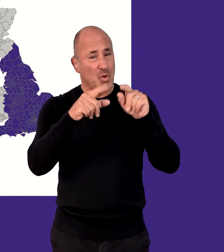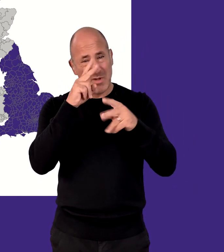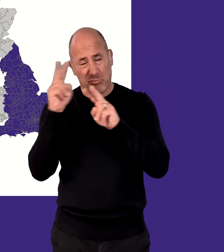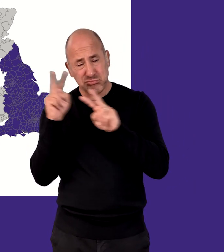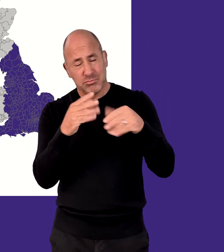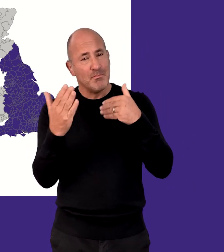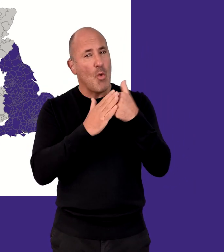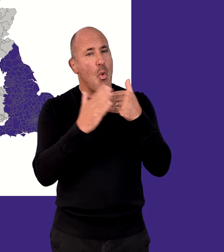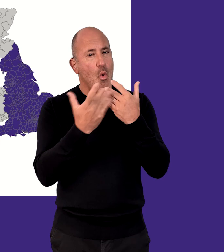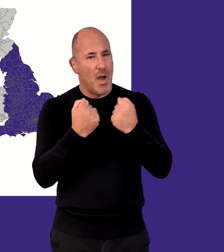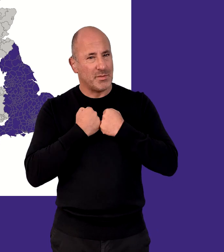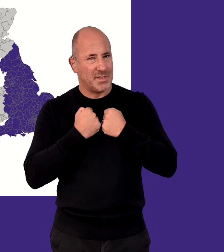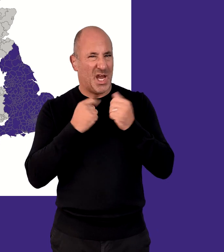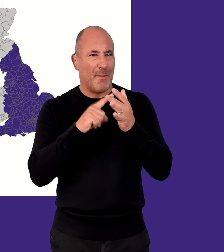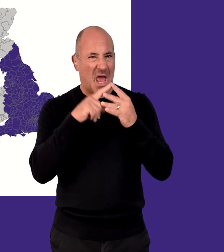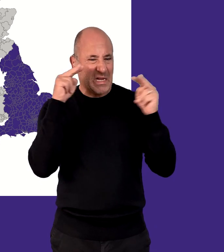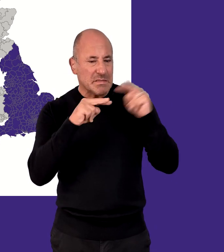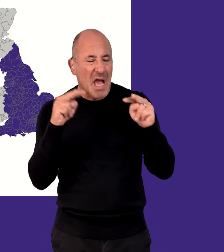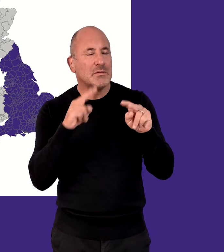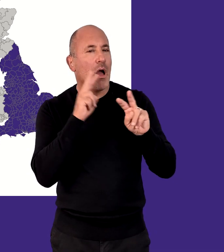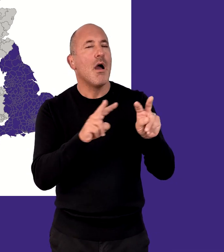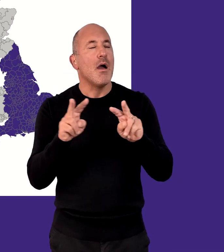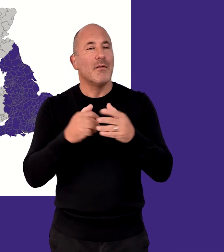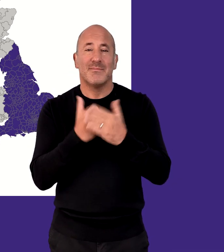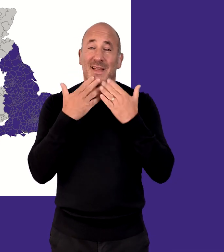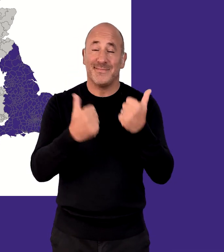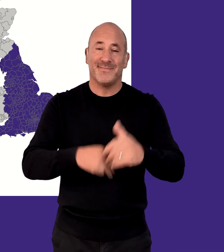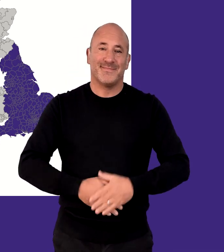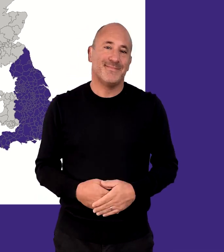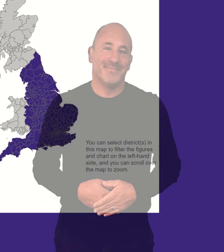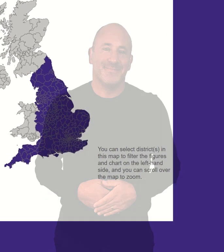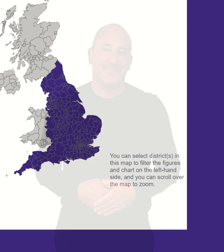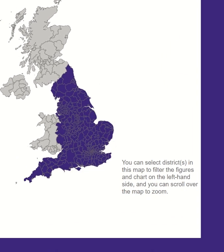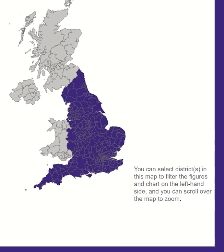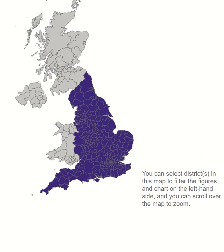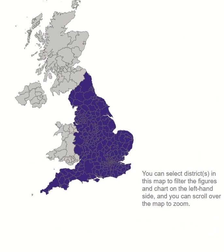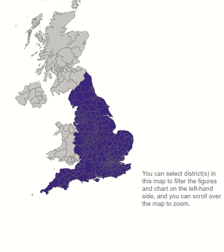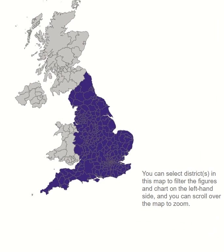use our other training clips to learn more about Illuminate Insights. Thank you.